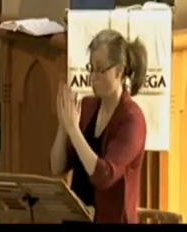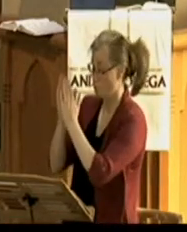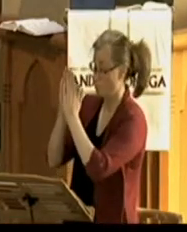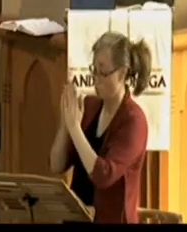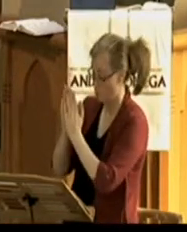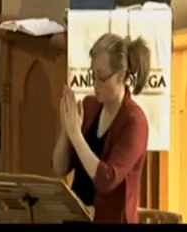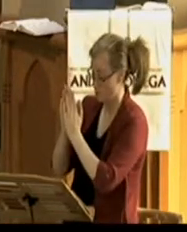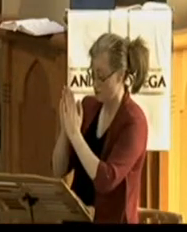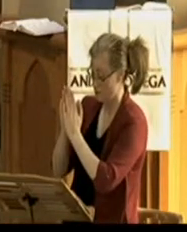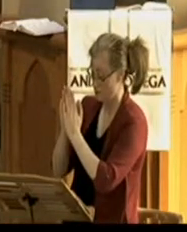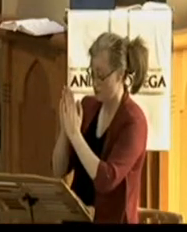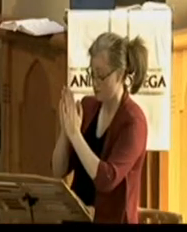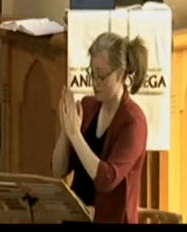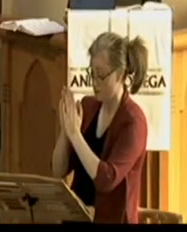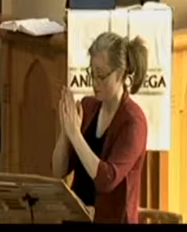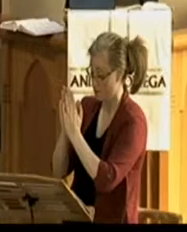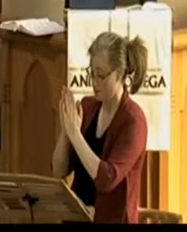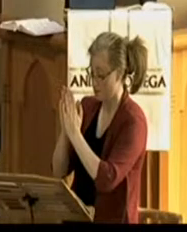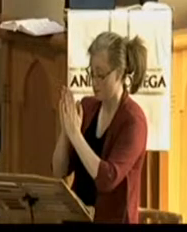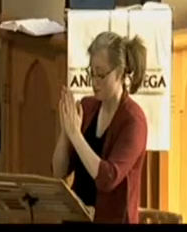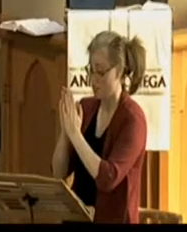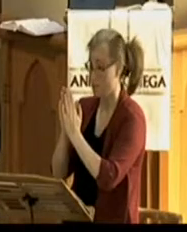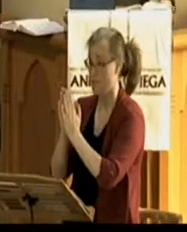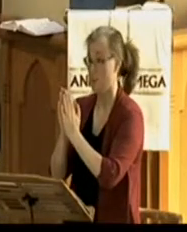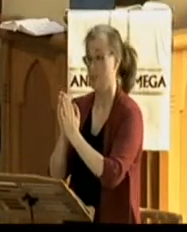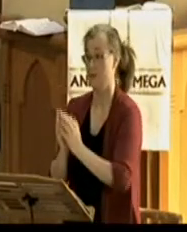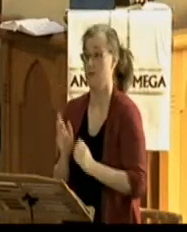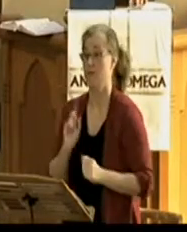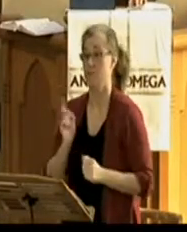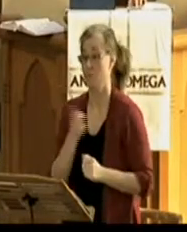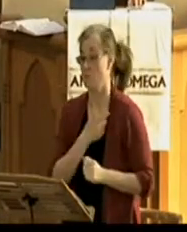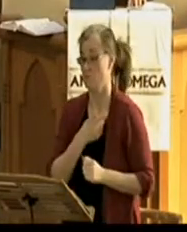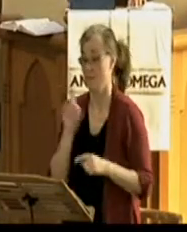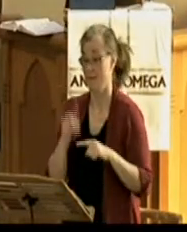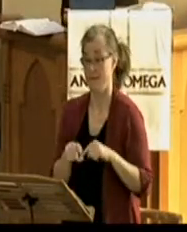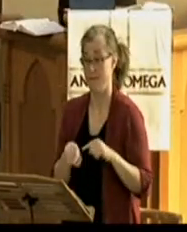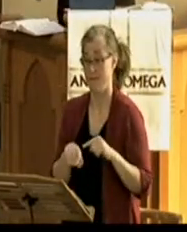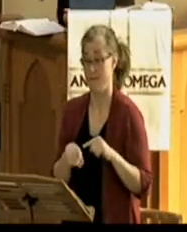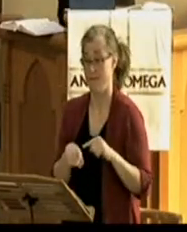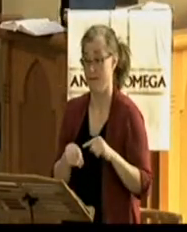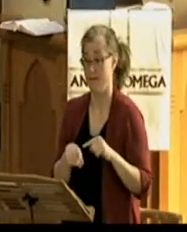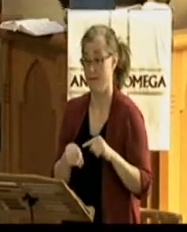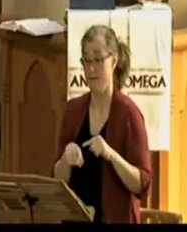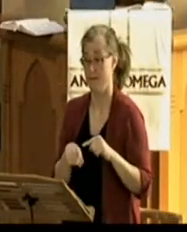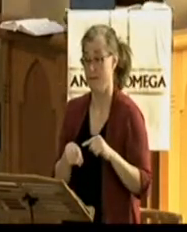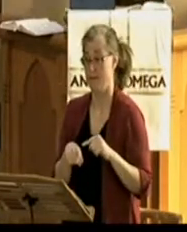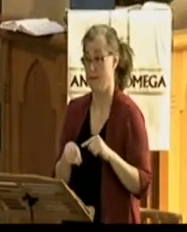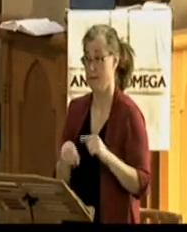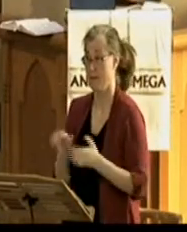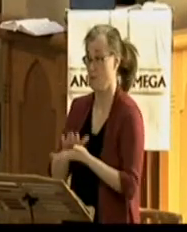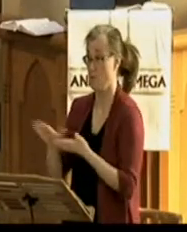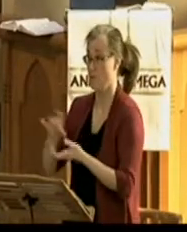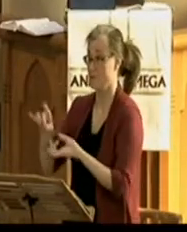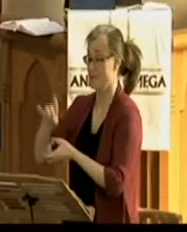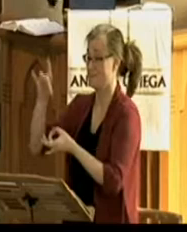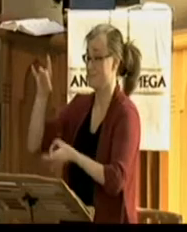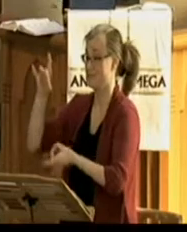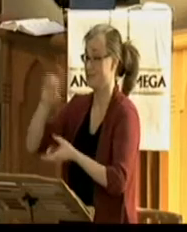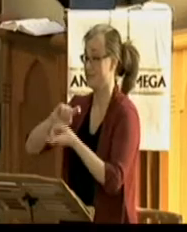doesn't. And notice the result of Jesus' work in Thomas. He went from doubts of unbelief to the joy of worship.